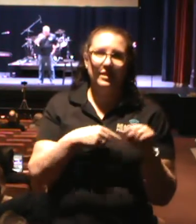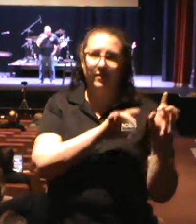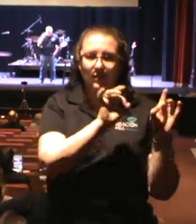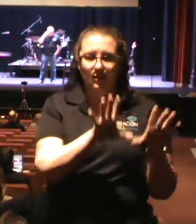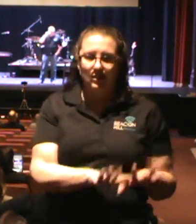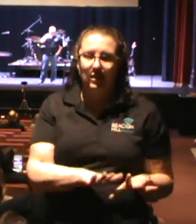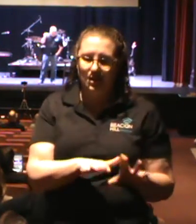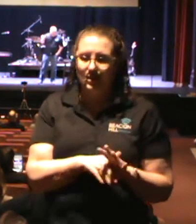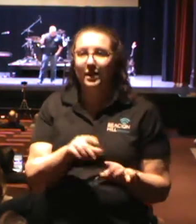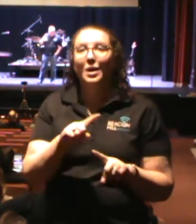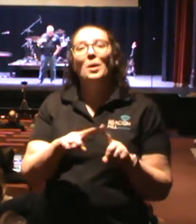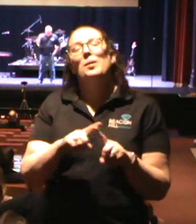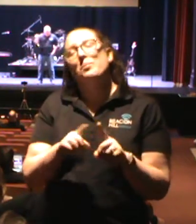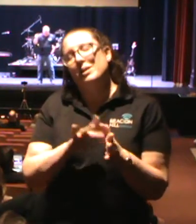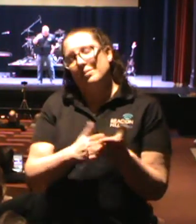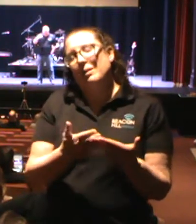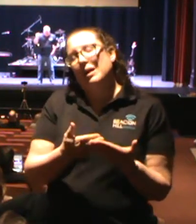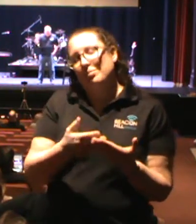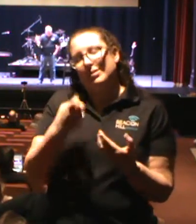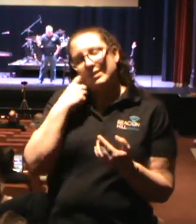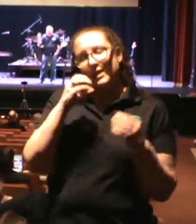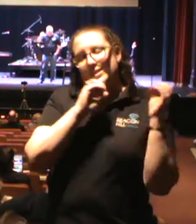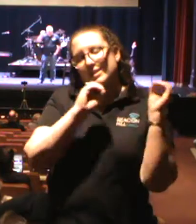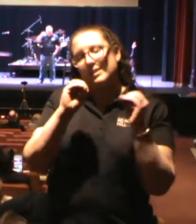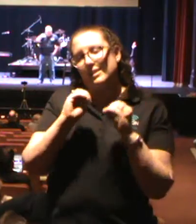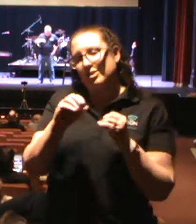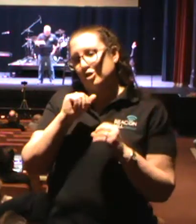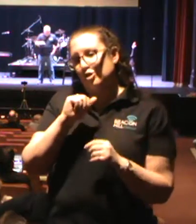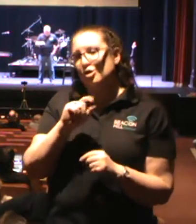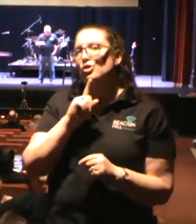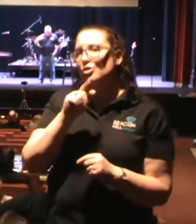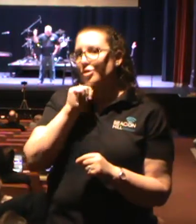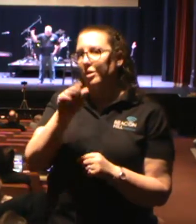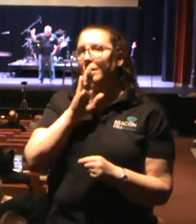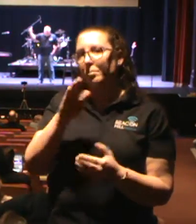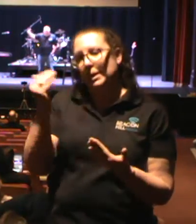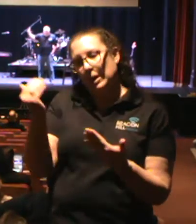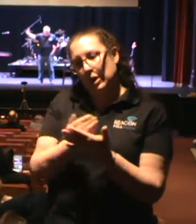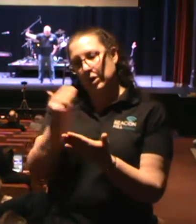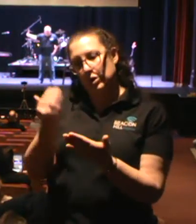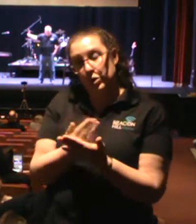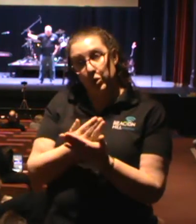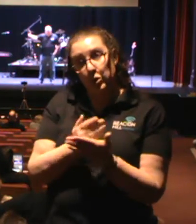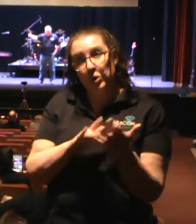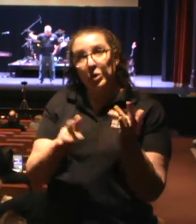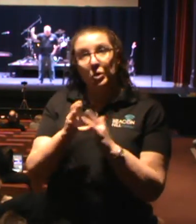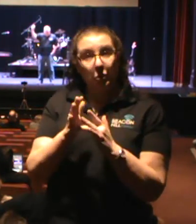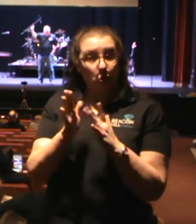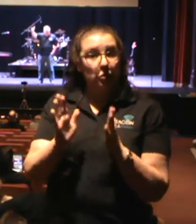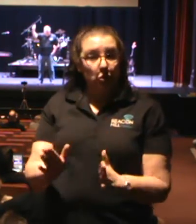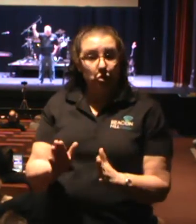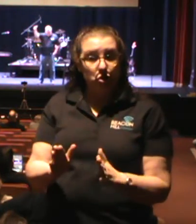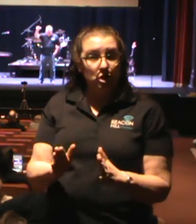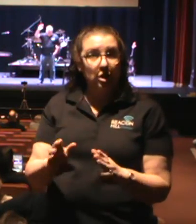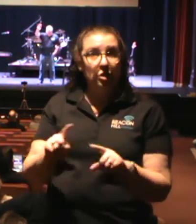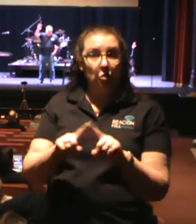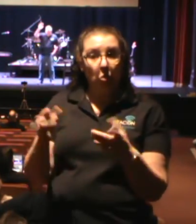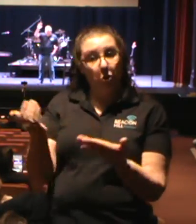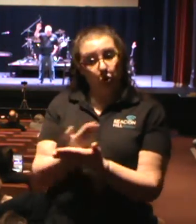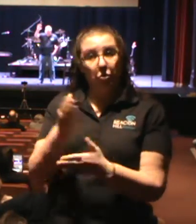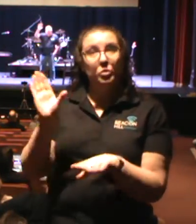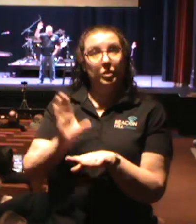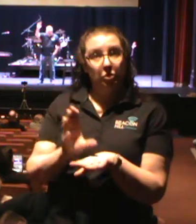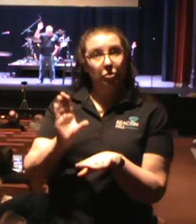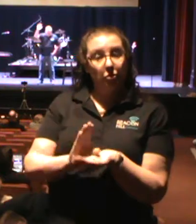But what the word is saying here is that they should not be a novice or brand new Christian or new to the congregation. Their ability to lead is